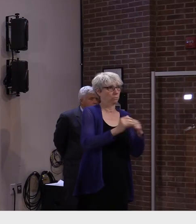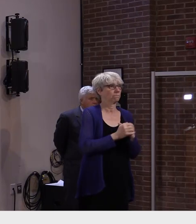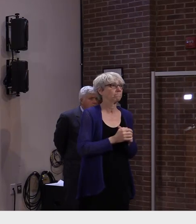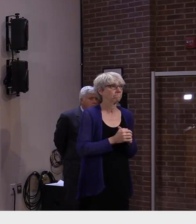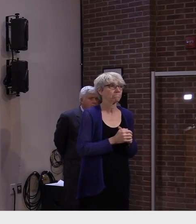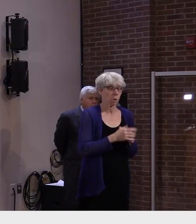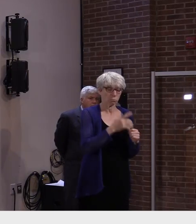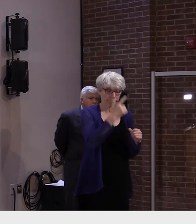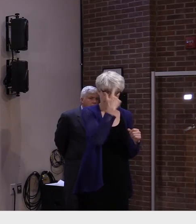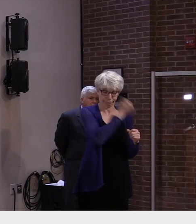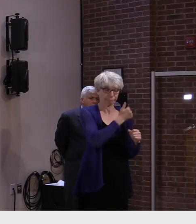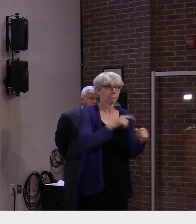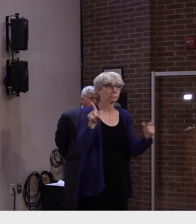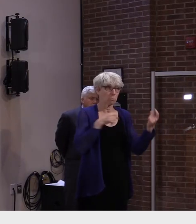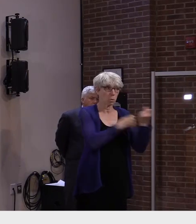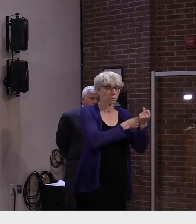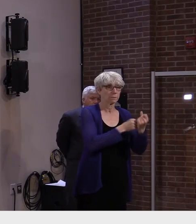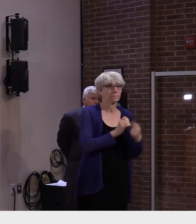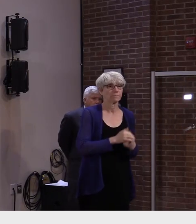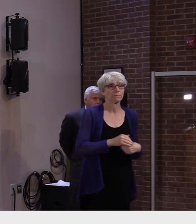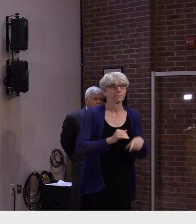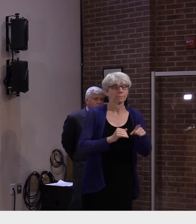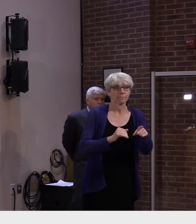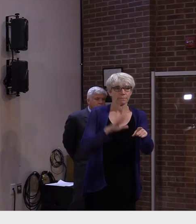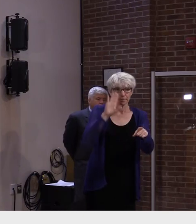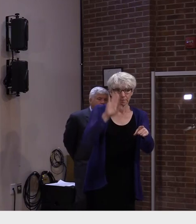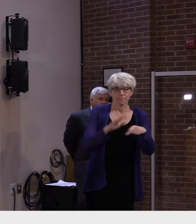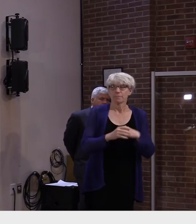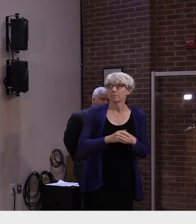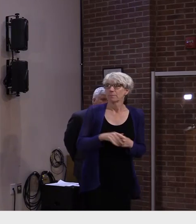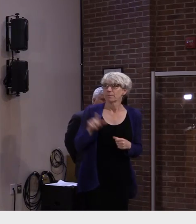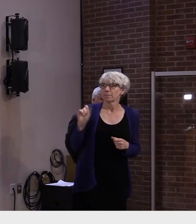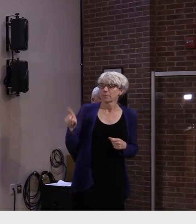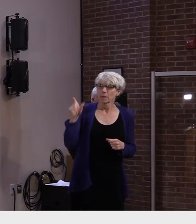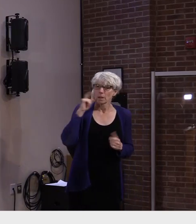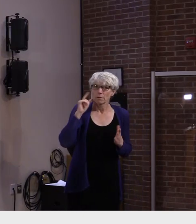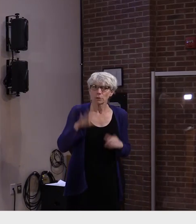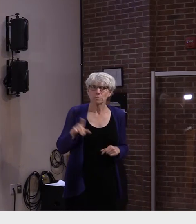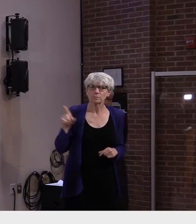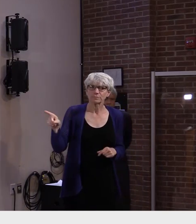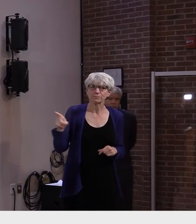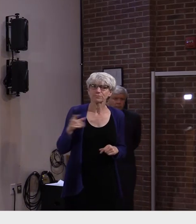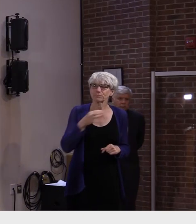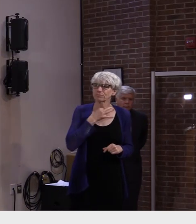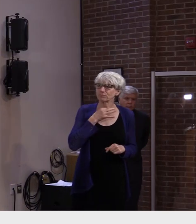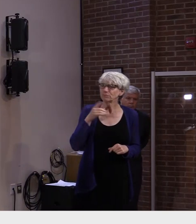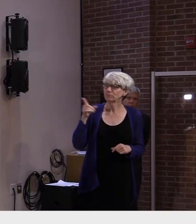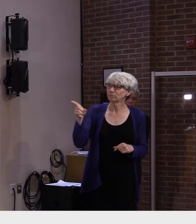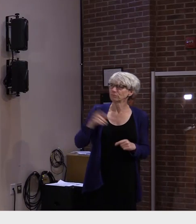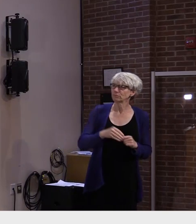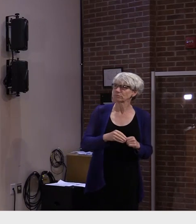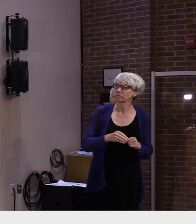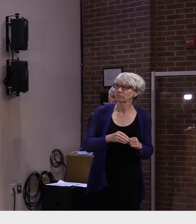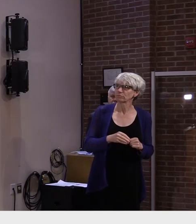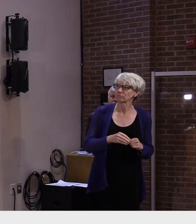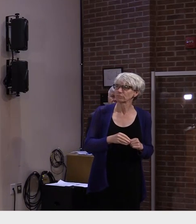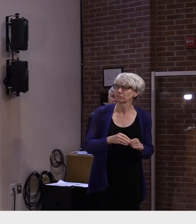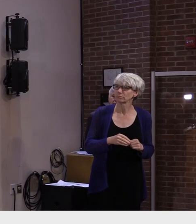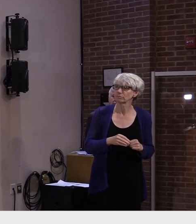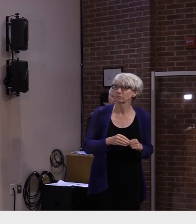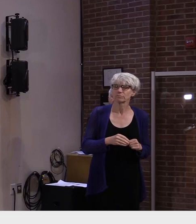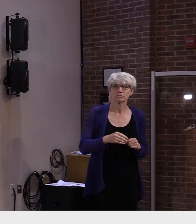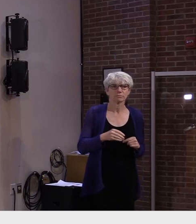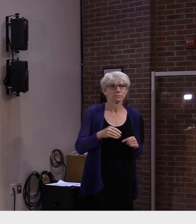Governor, what specific factors triggered your decision to rethink the wisdom of a vaccine mandate